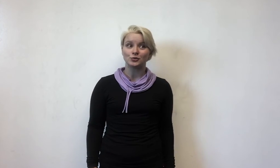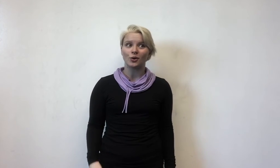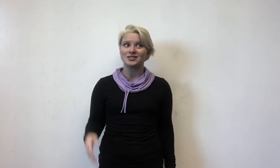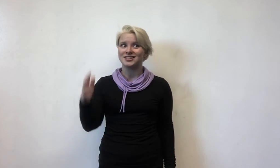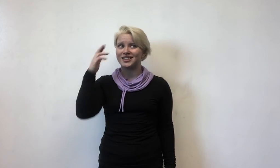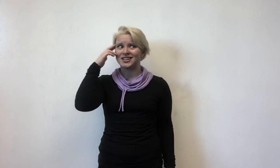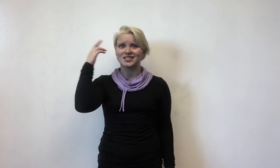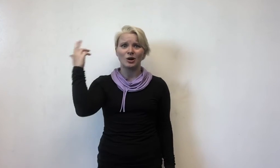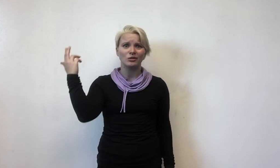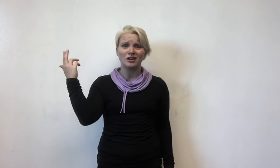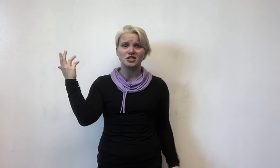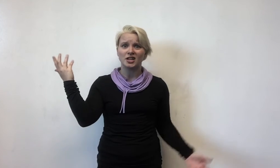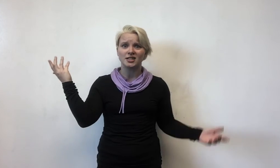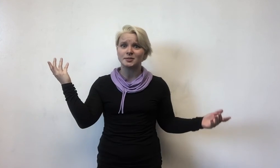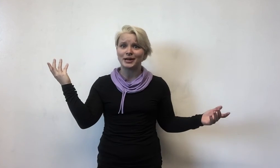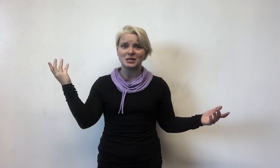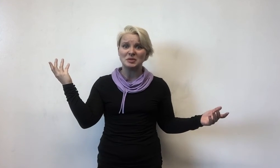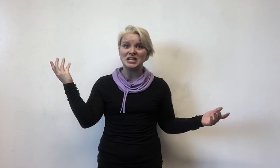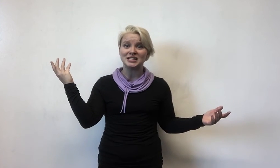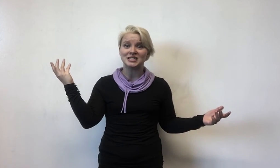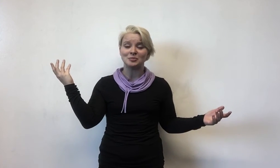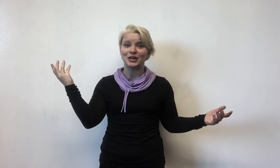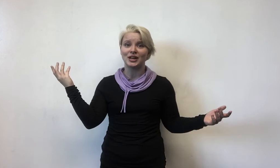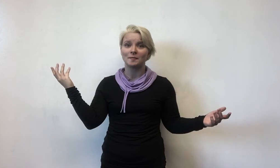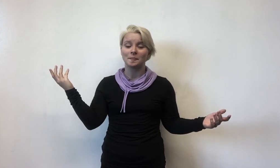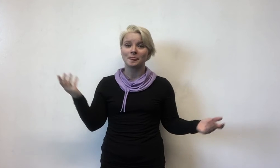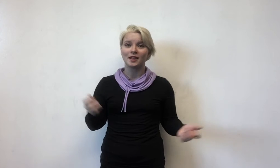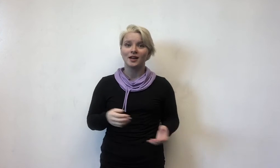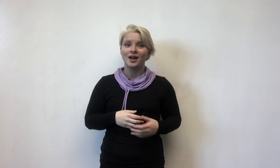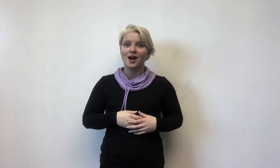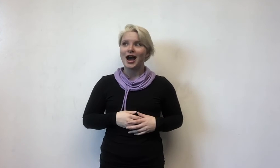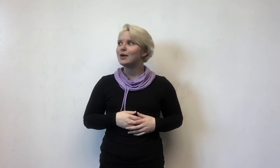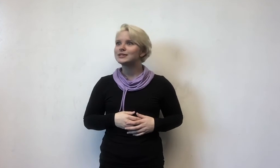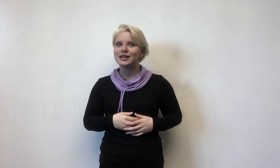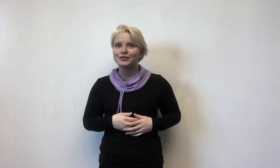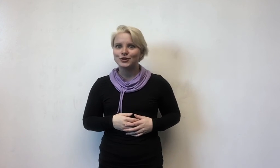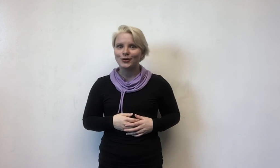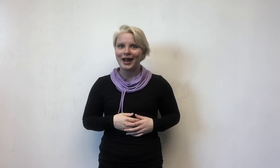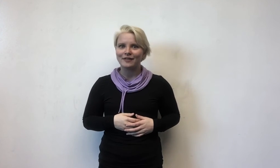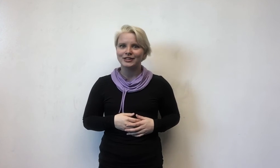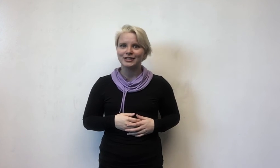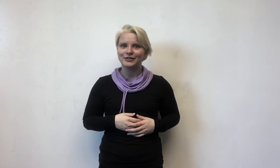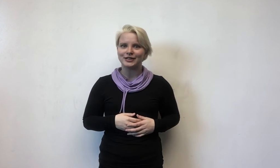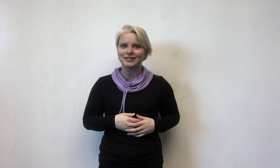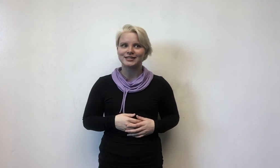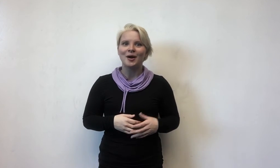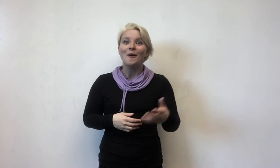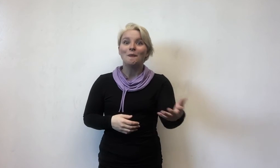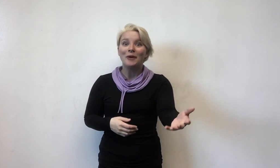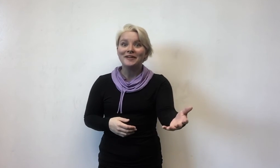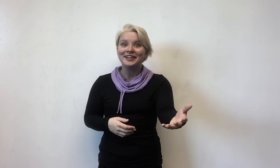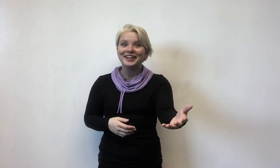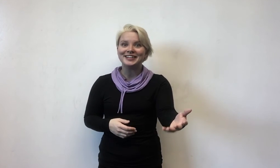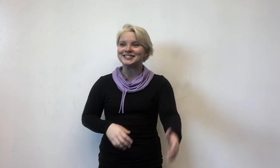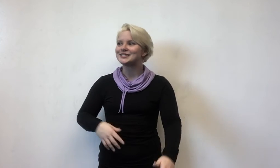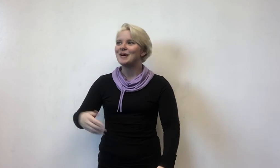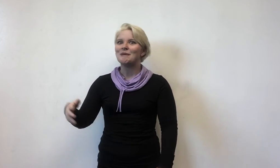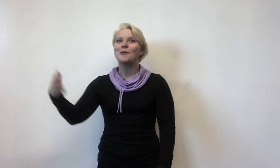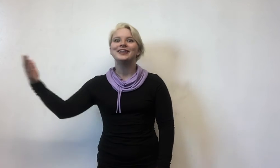drawer to guess how large I could expect a penis to be. I was never told I have a clitoris, where it is, what